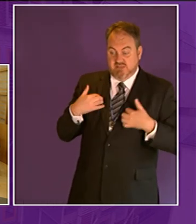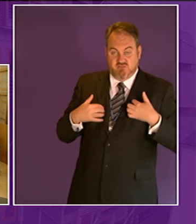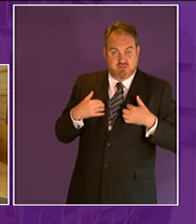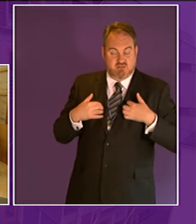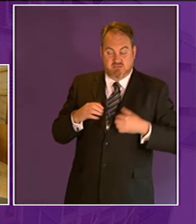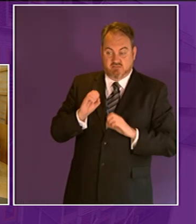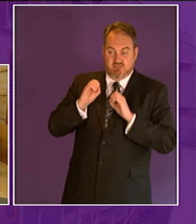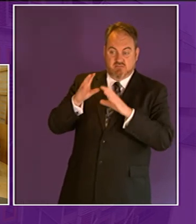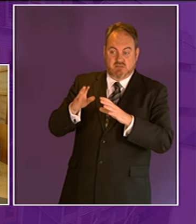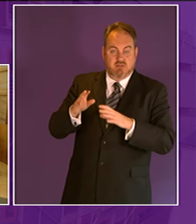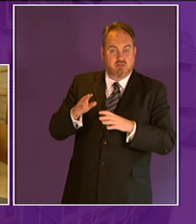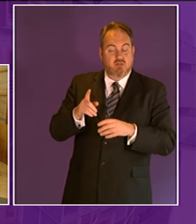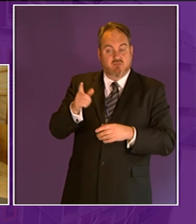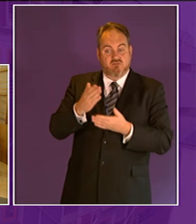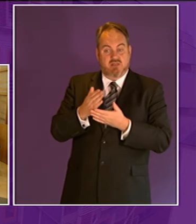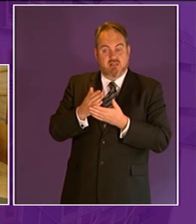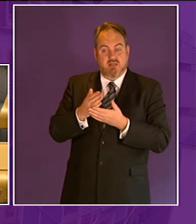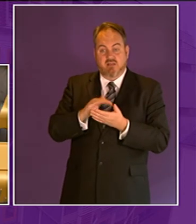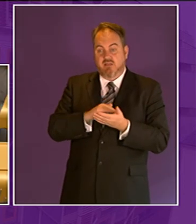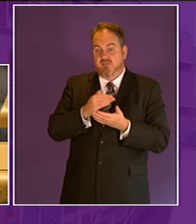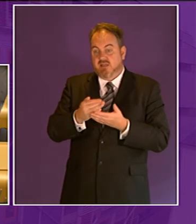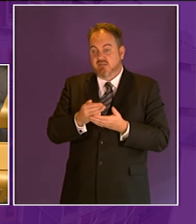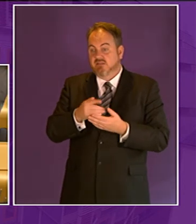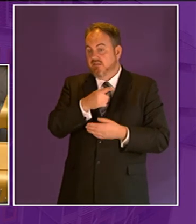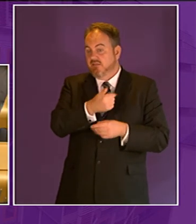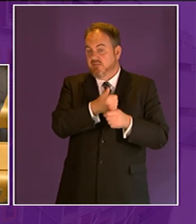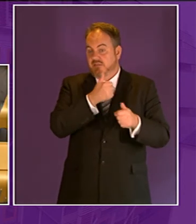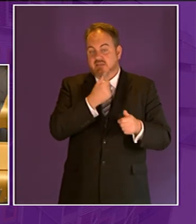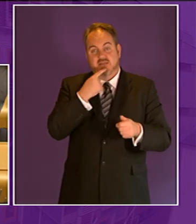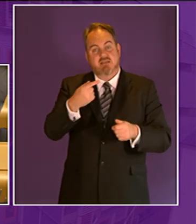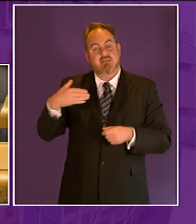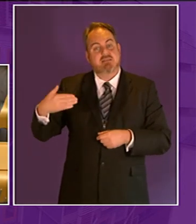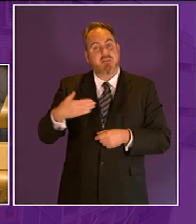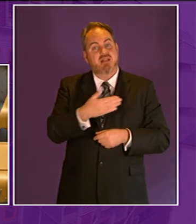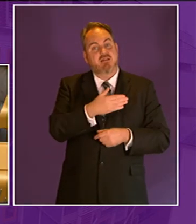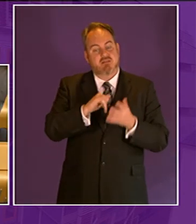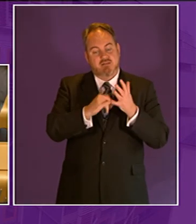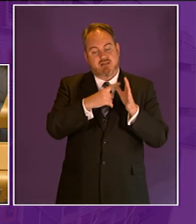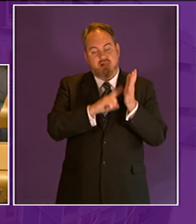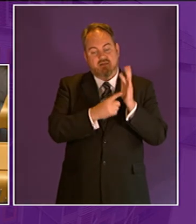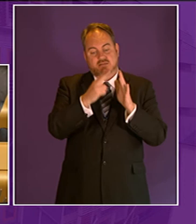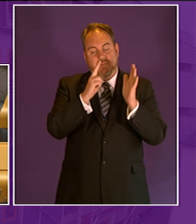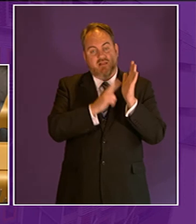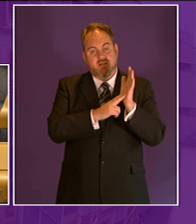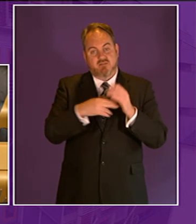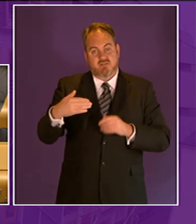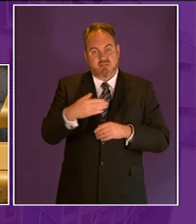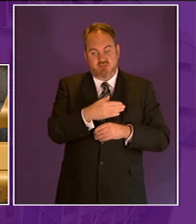fund uh taking salmon into the classroom and then allowing the children to to take the the eggs through hatching